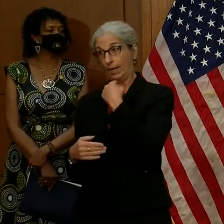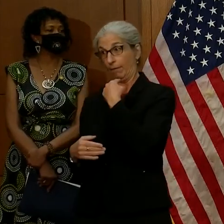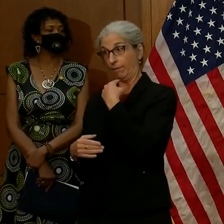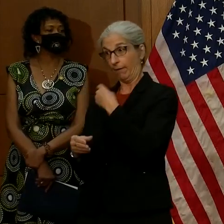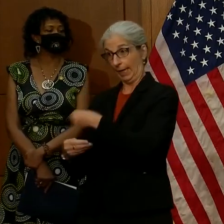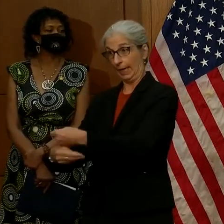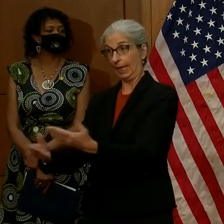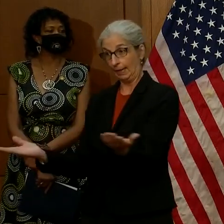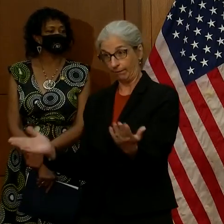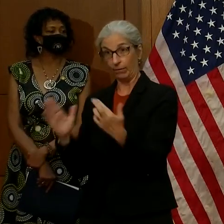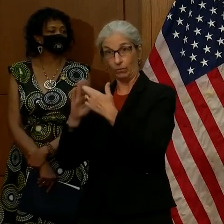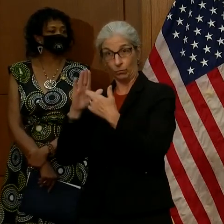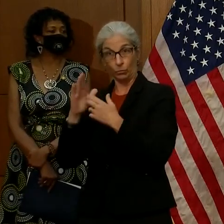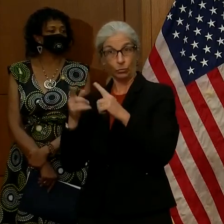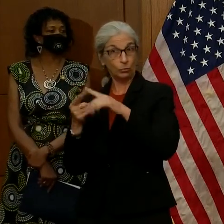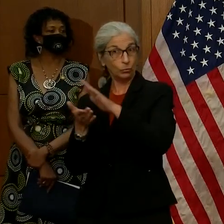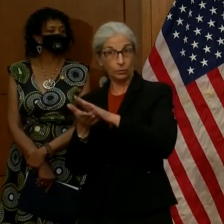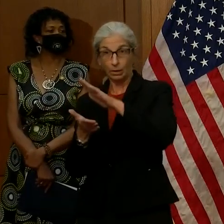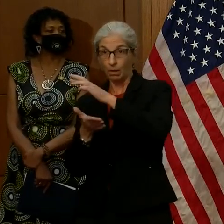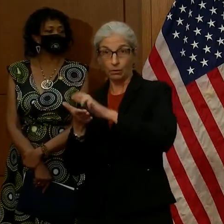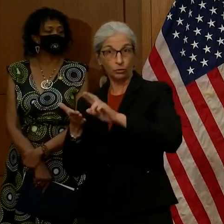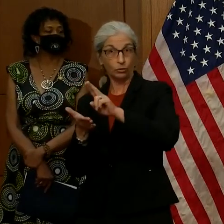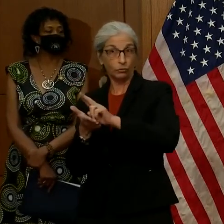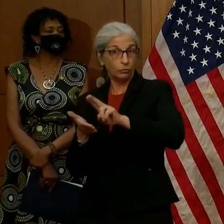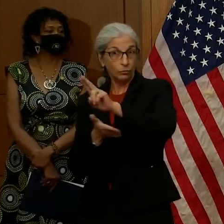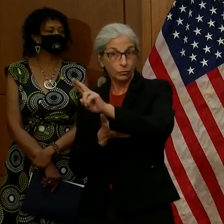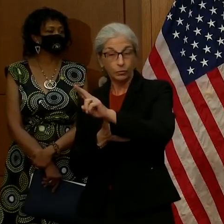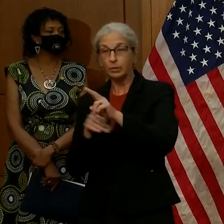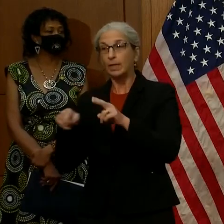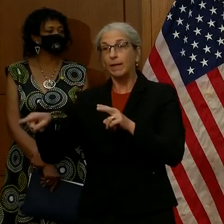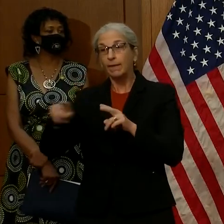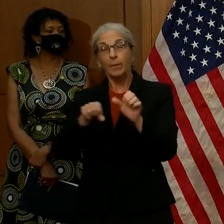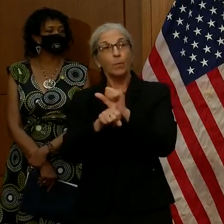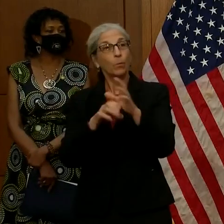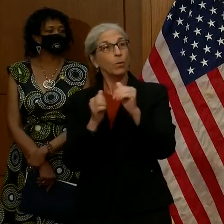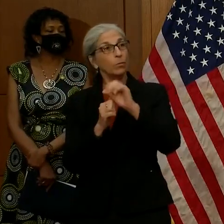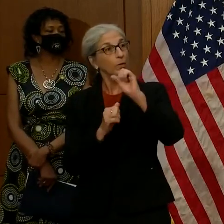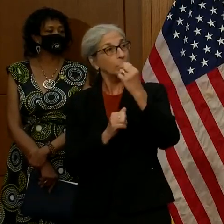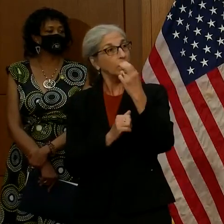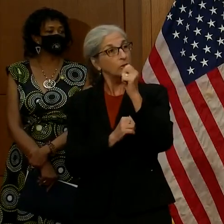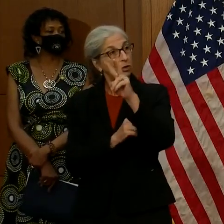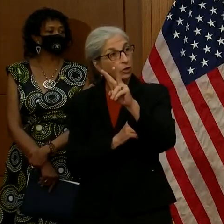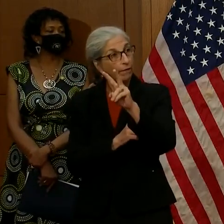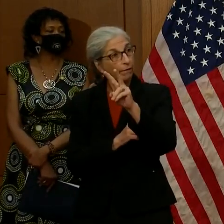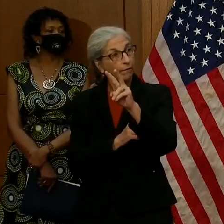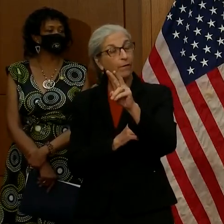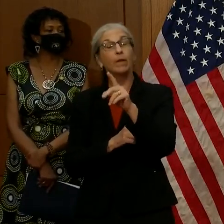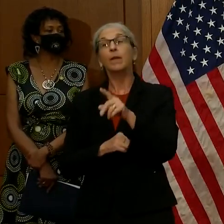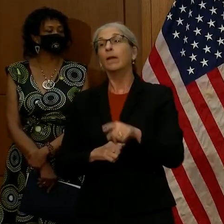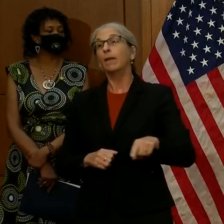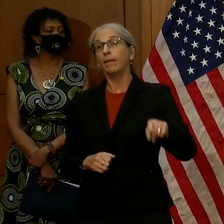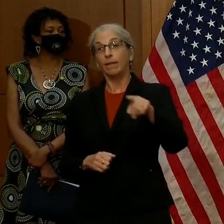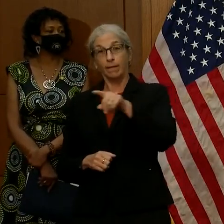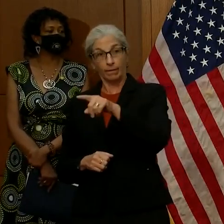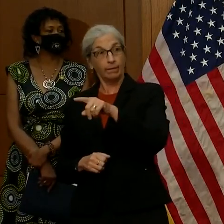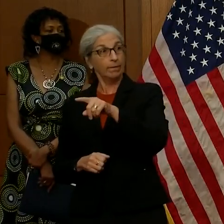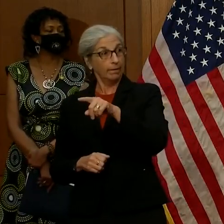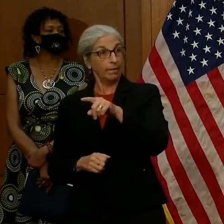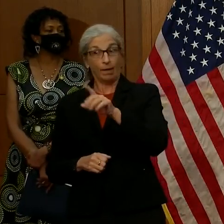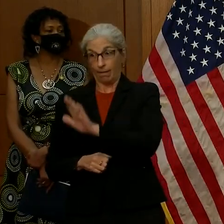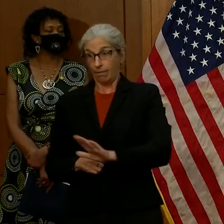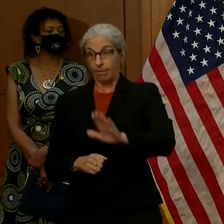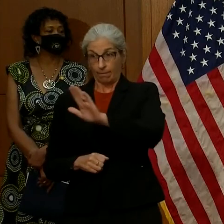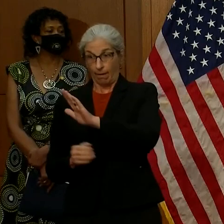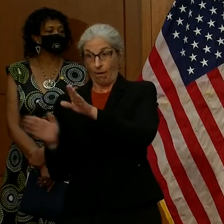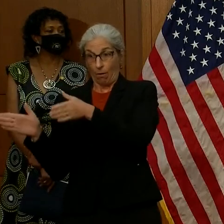The colleges and universities have been working with SHIV. Their plans were certified by SHIV.